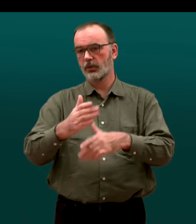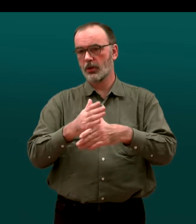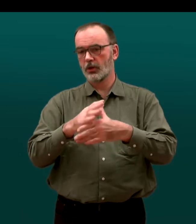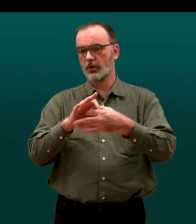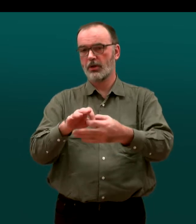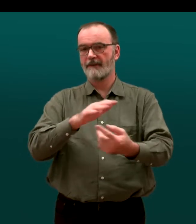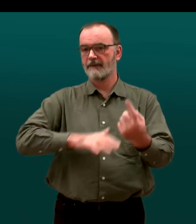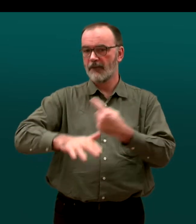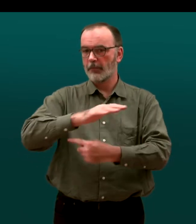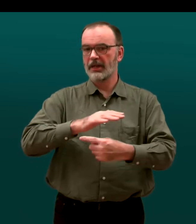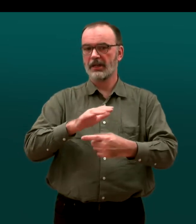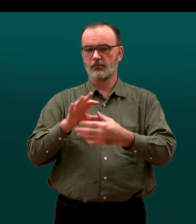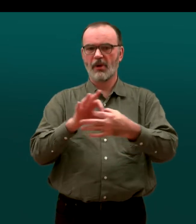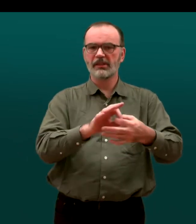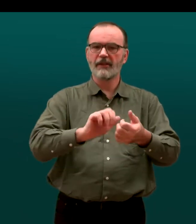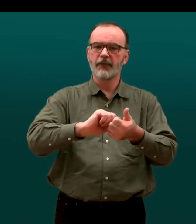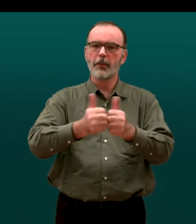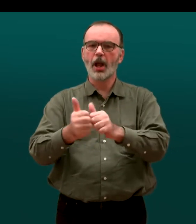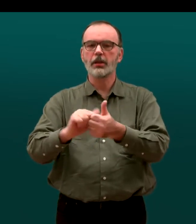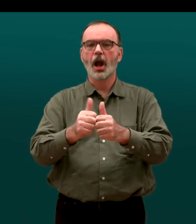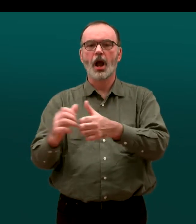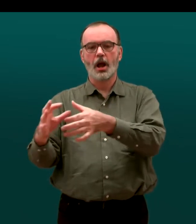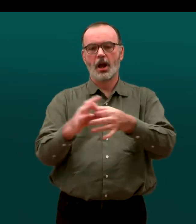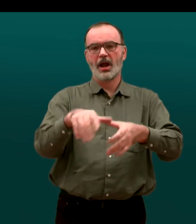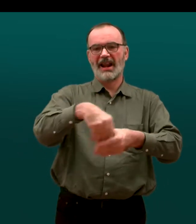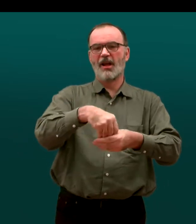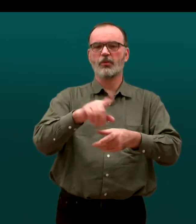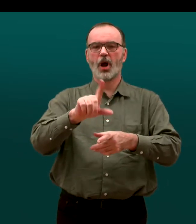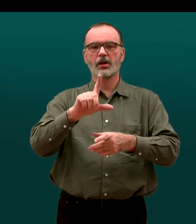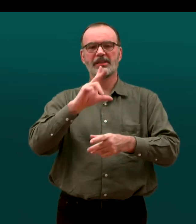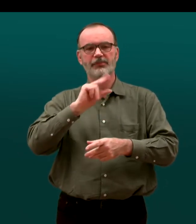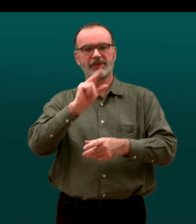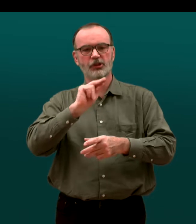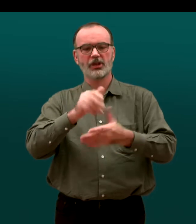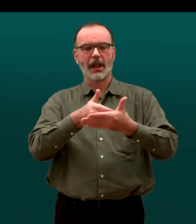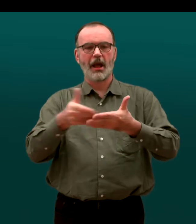Continue to work with families and relevant partners including speech and language therapists